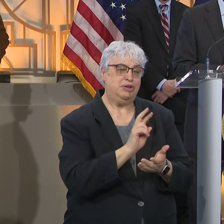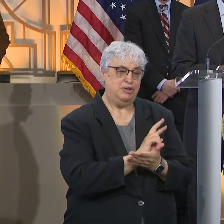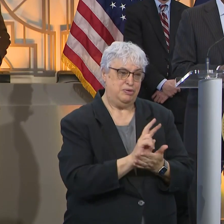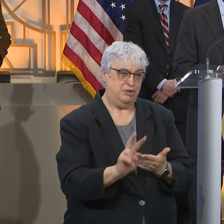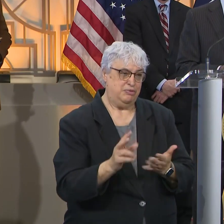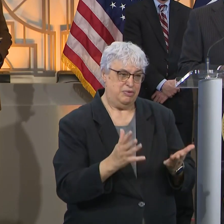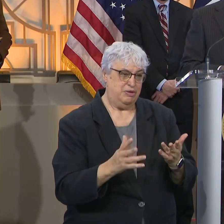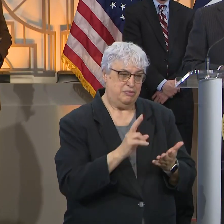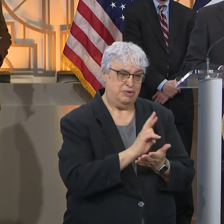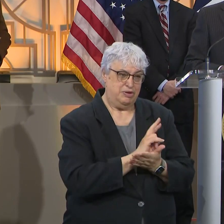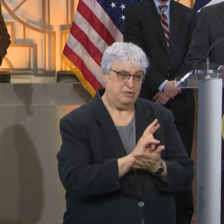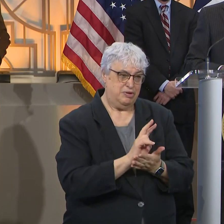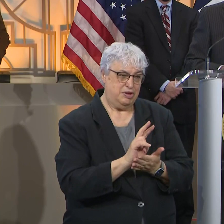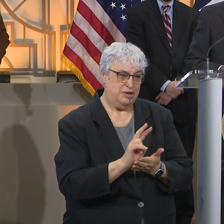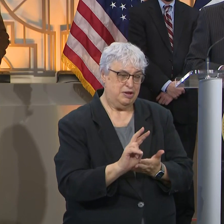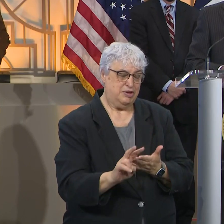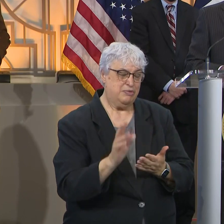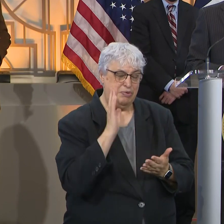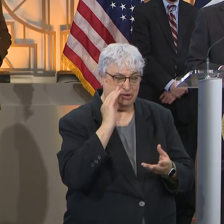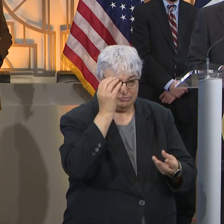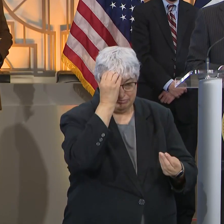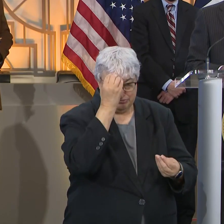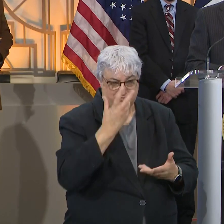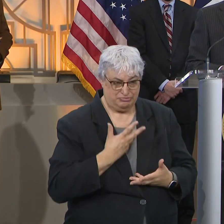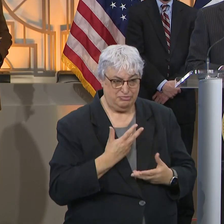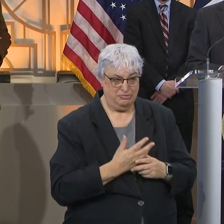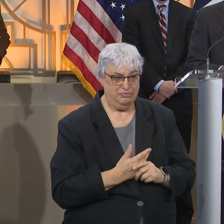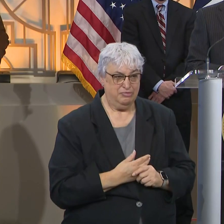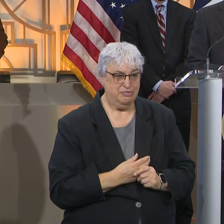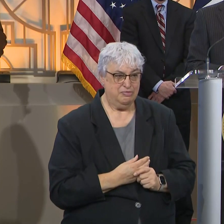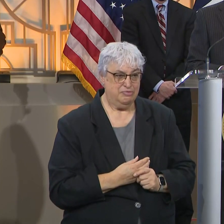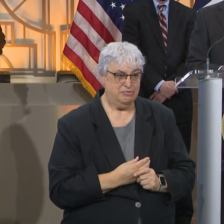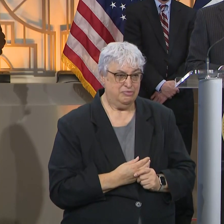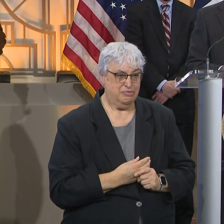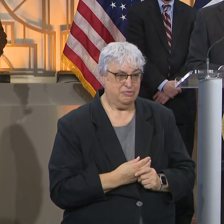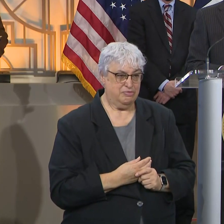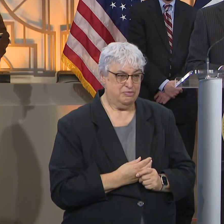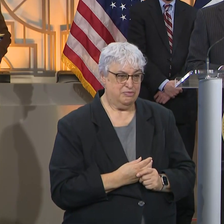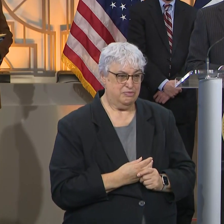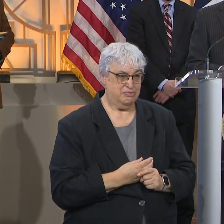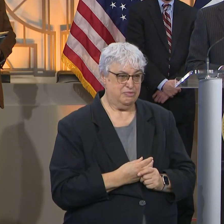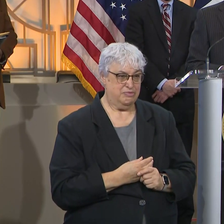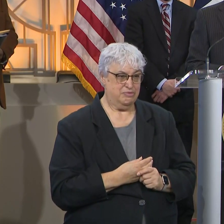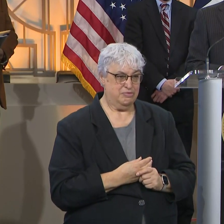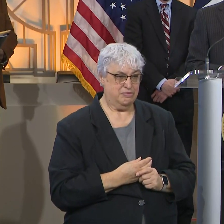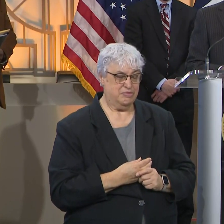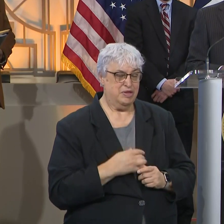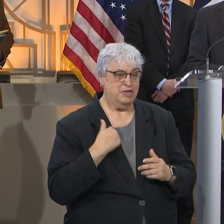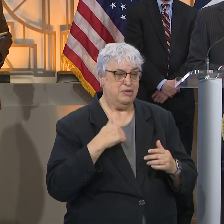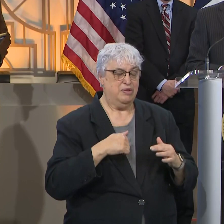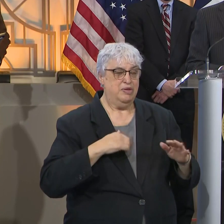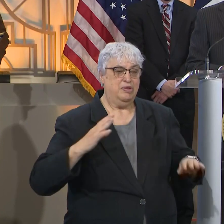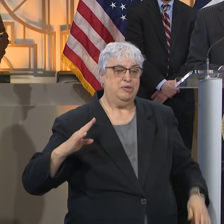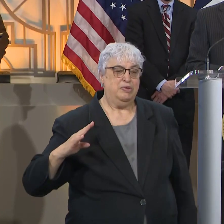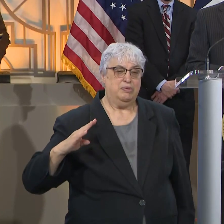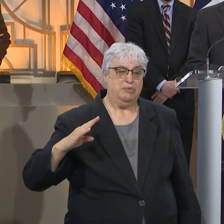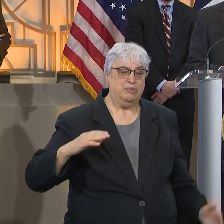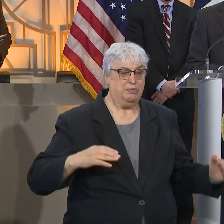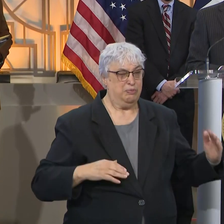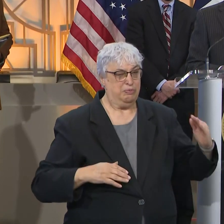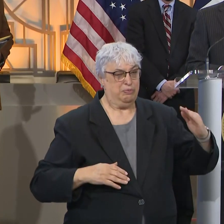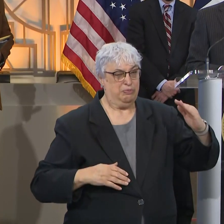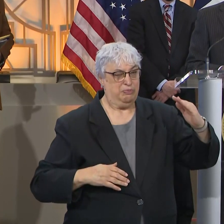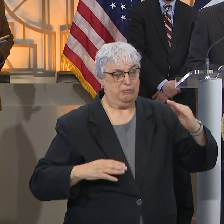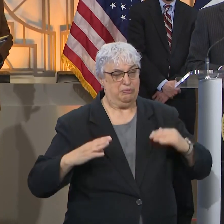weeks, or the next two weeks will be very telling, because what we're needing now is to flatten out and then start bringing these